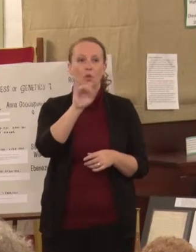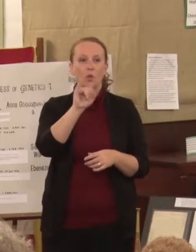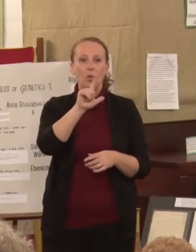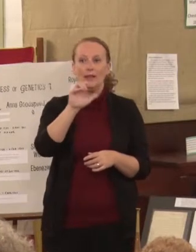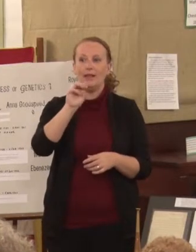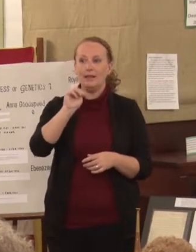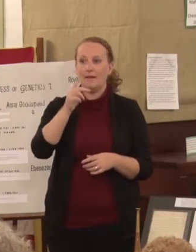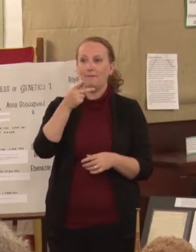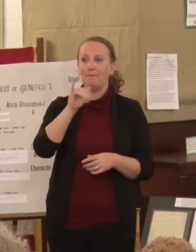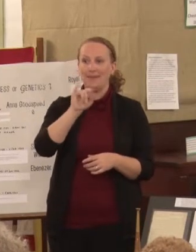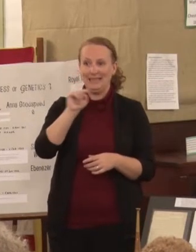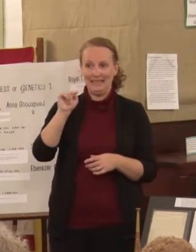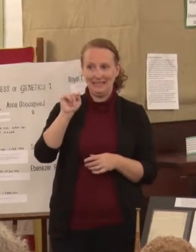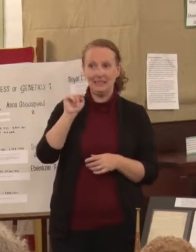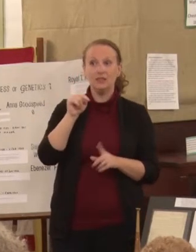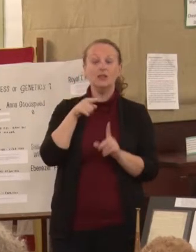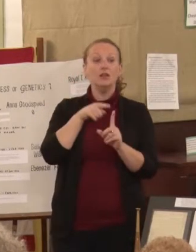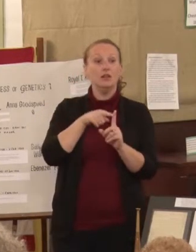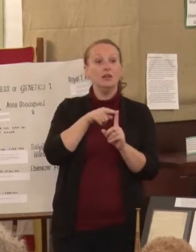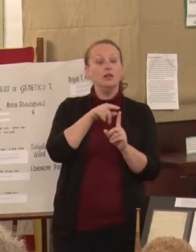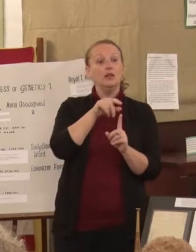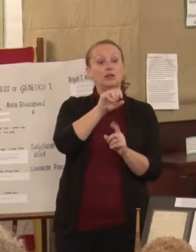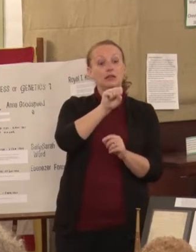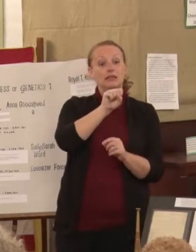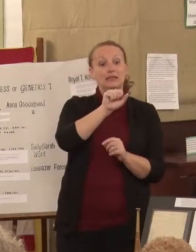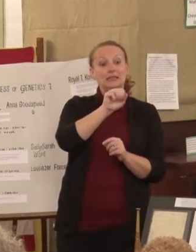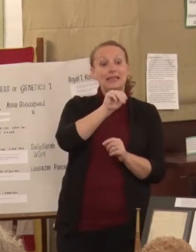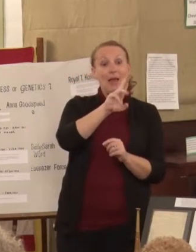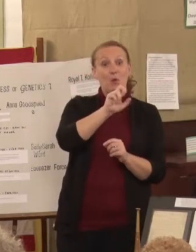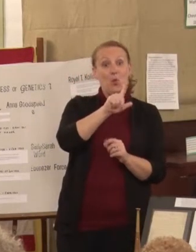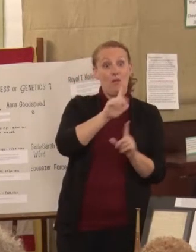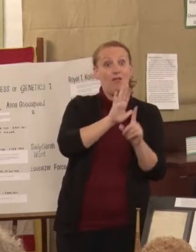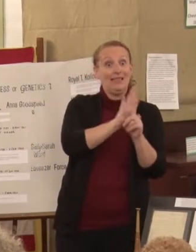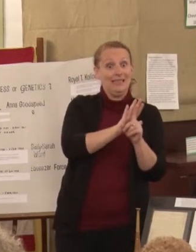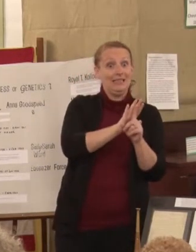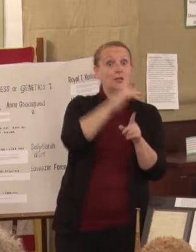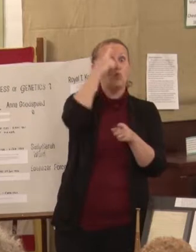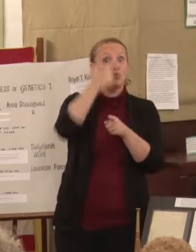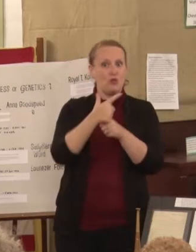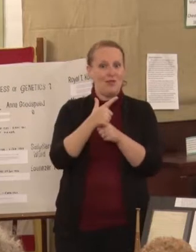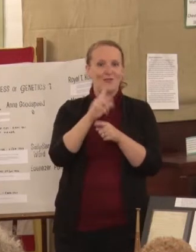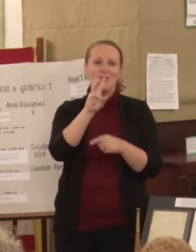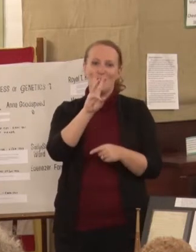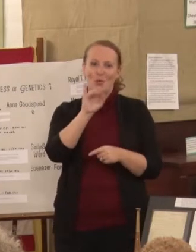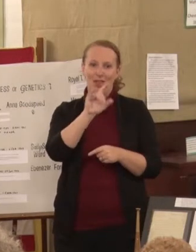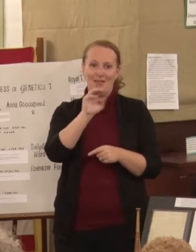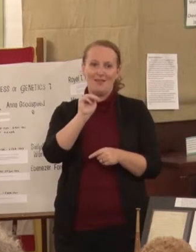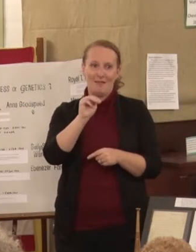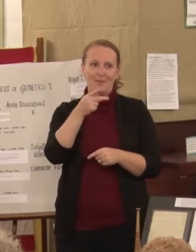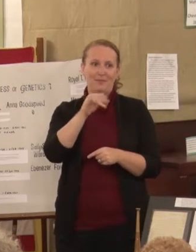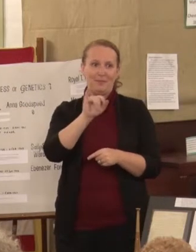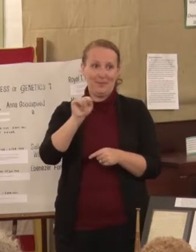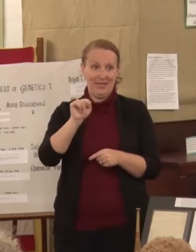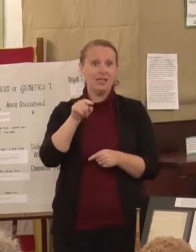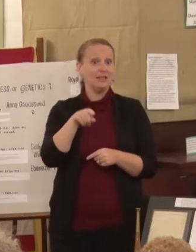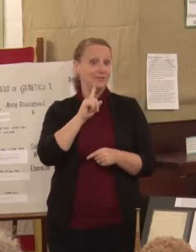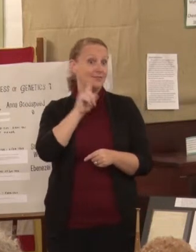deaf also. And we are fortunate to have his, he's a cabinet maker. He has the lathe